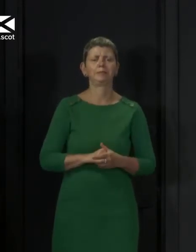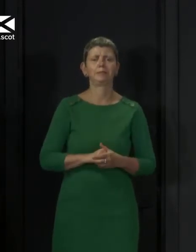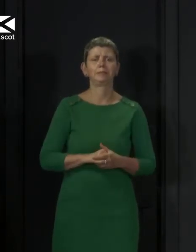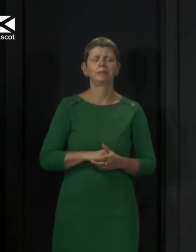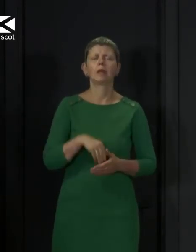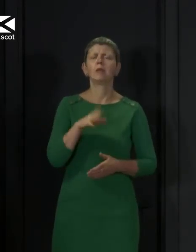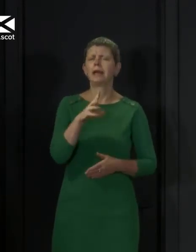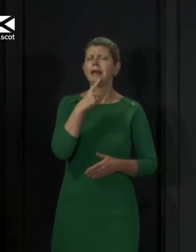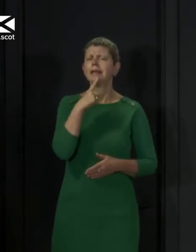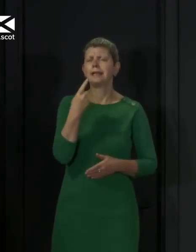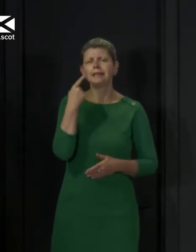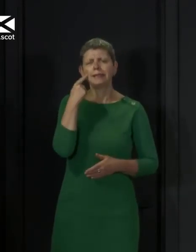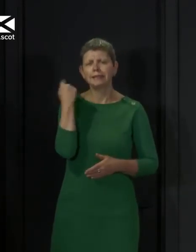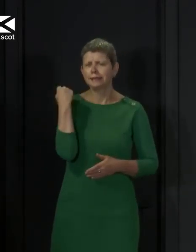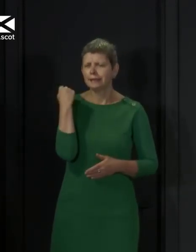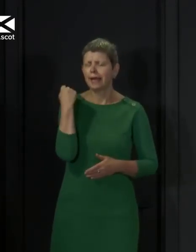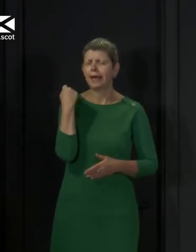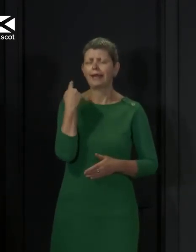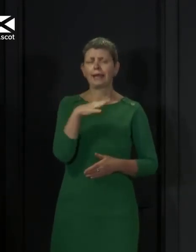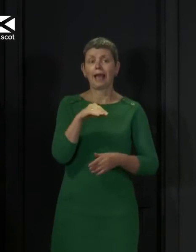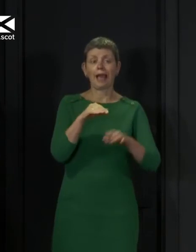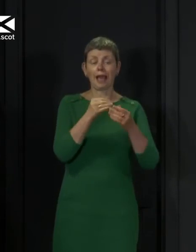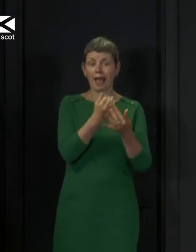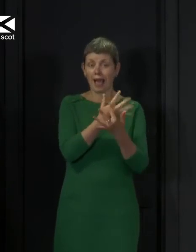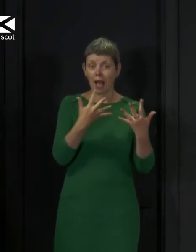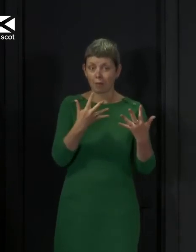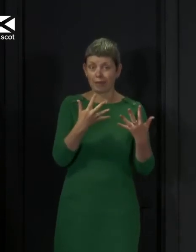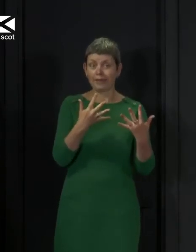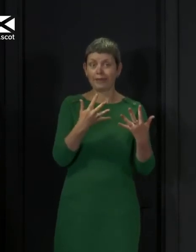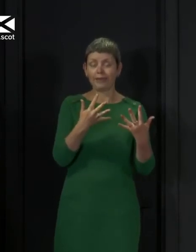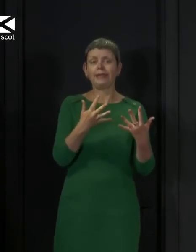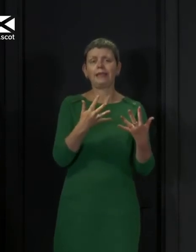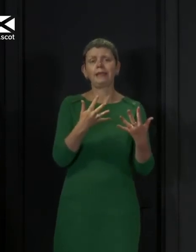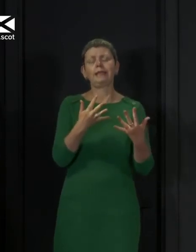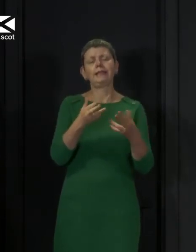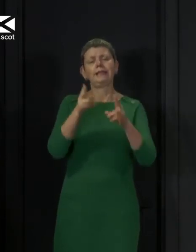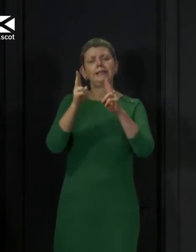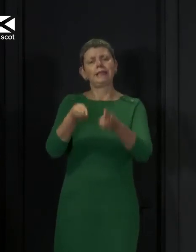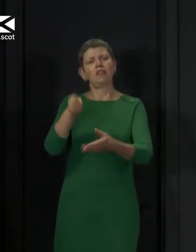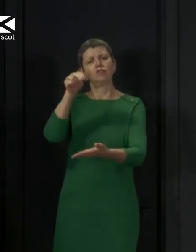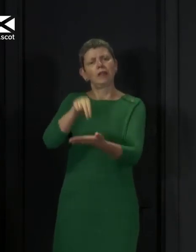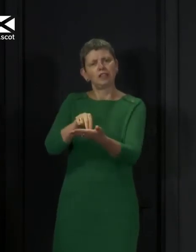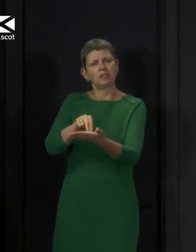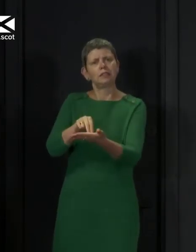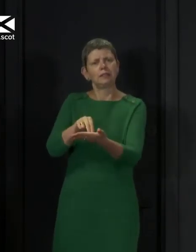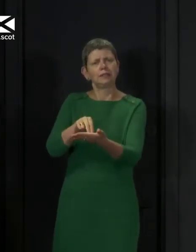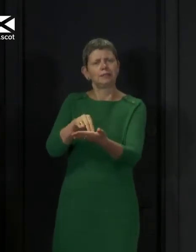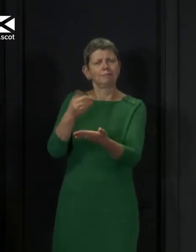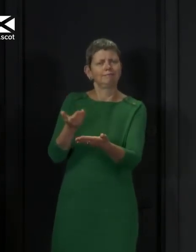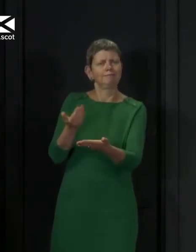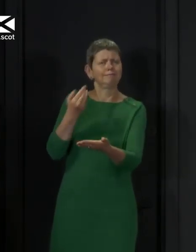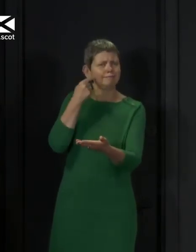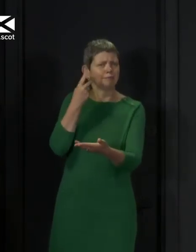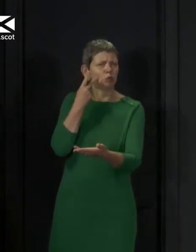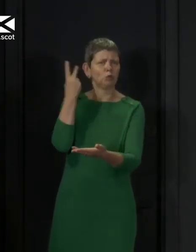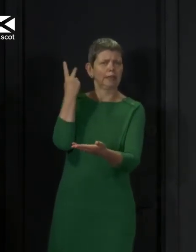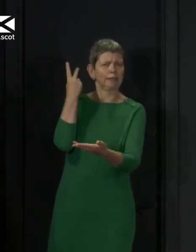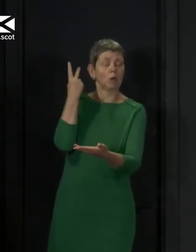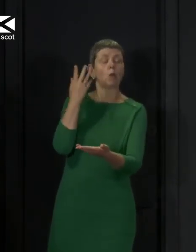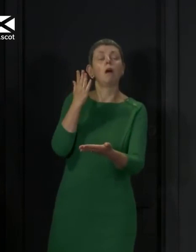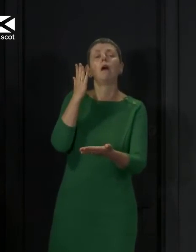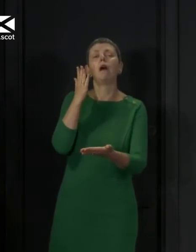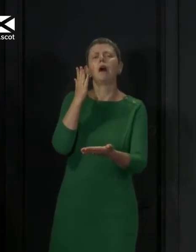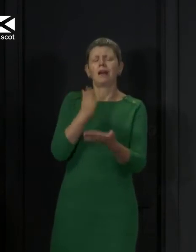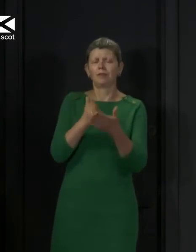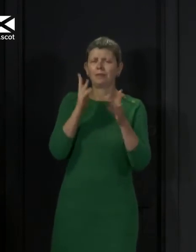yesterday in relation to the number of people who had their deaths registered in the previous day, we have to be very careful at reading too much